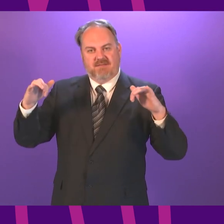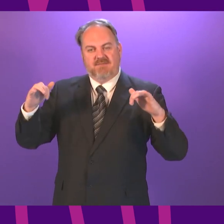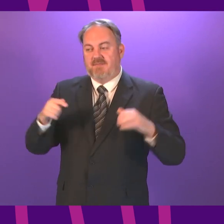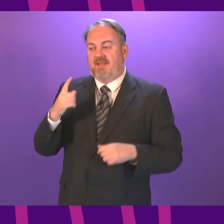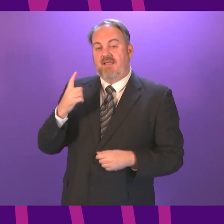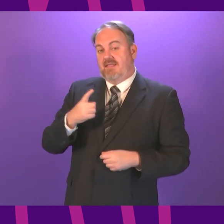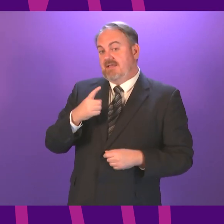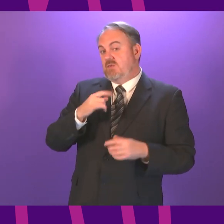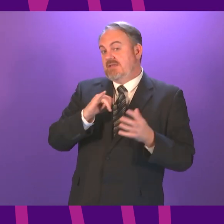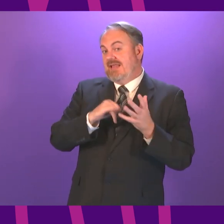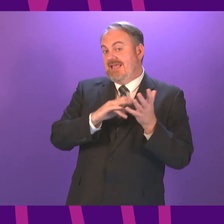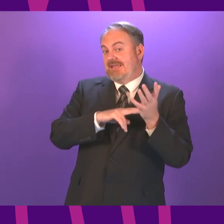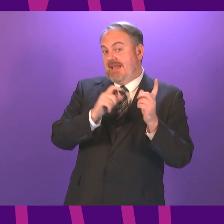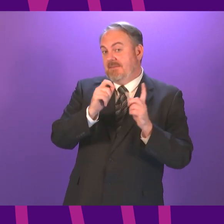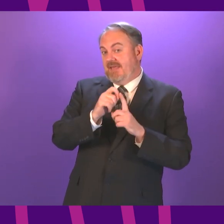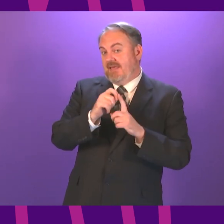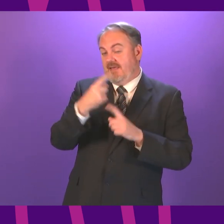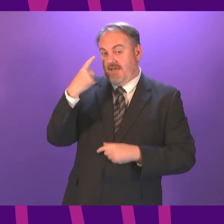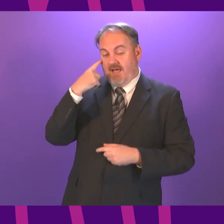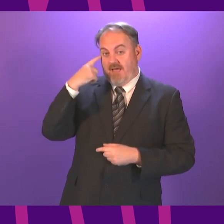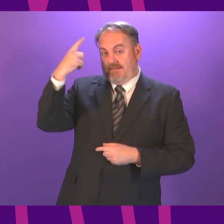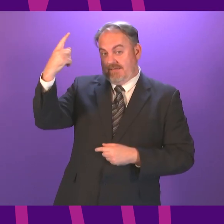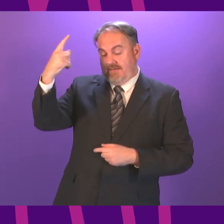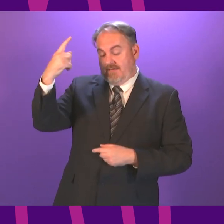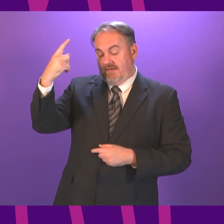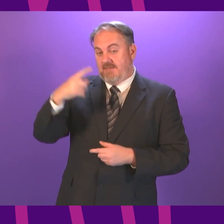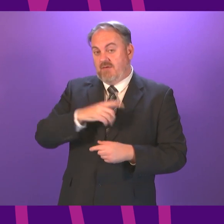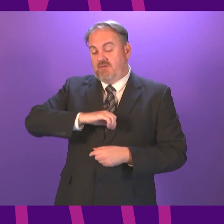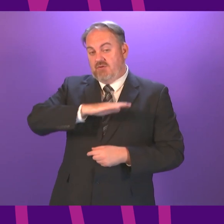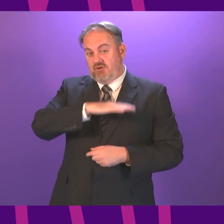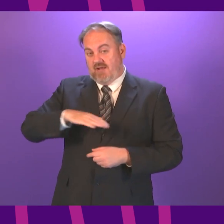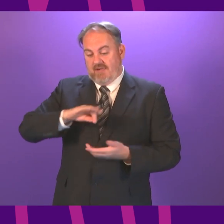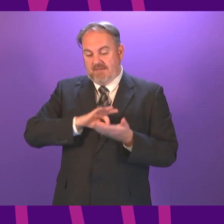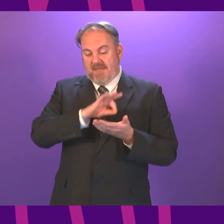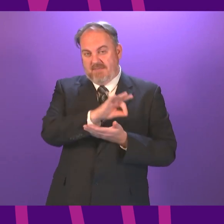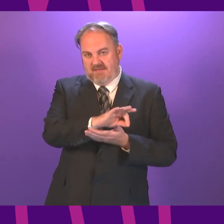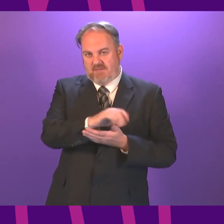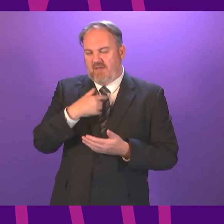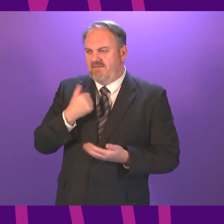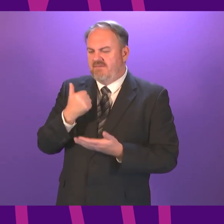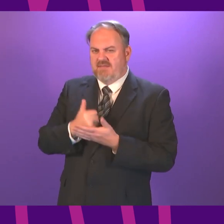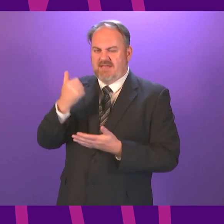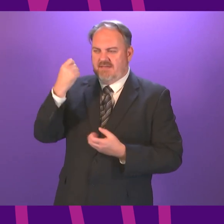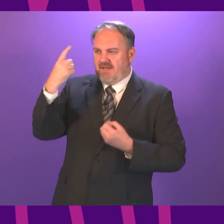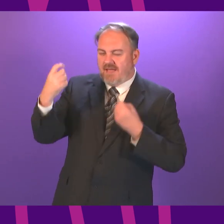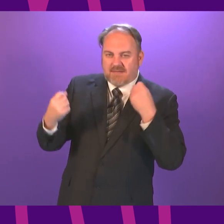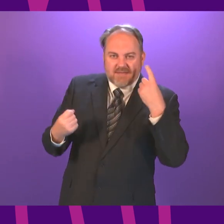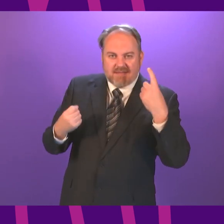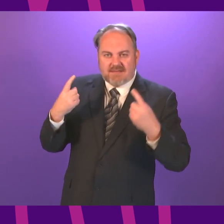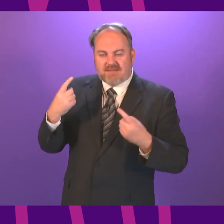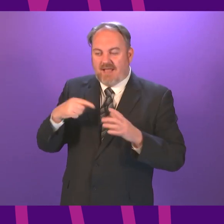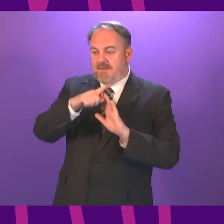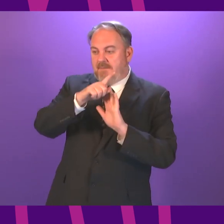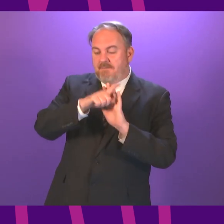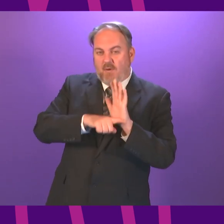SNP not a Scottish government initiative the report published yesterday I think has some fantastic ideas and suggestions and policy